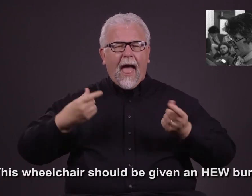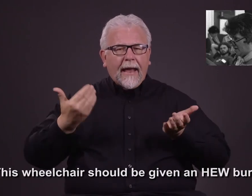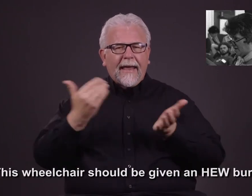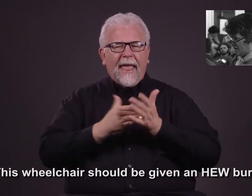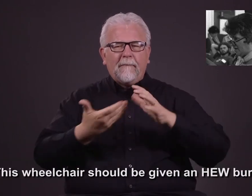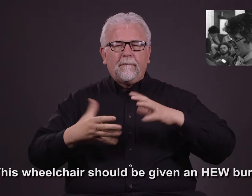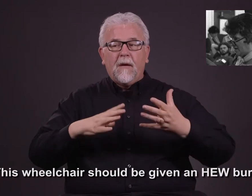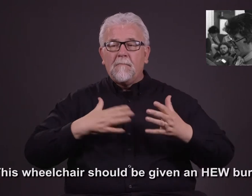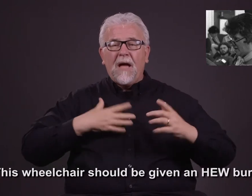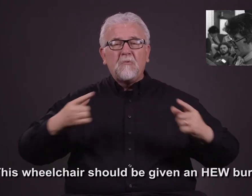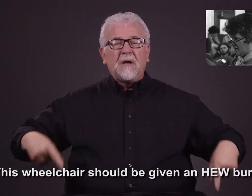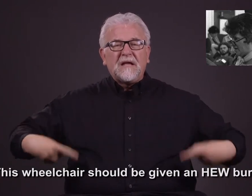be given an HEW burial.